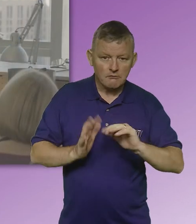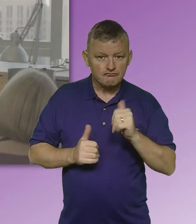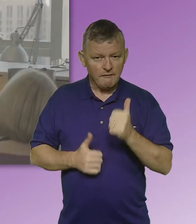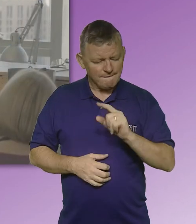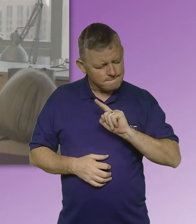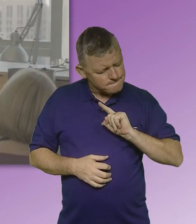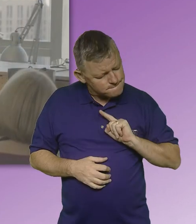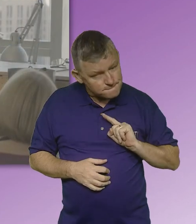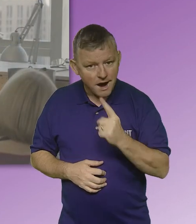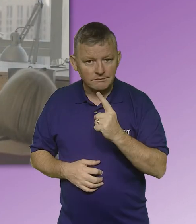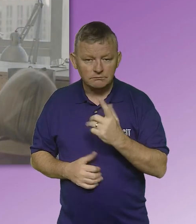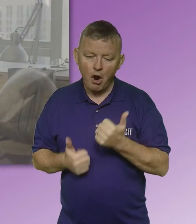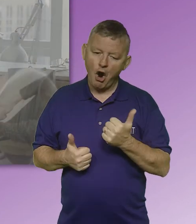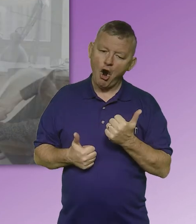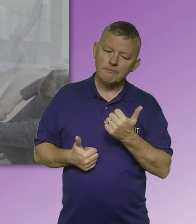preferred language is British Sign Language.